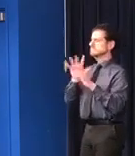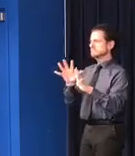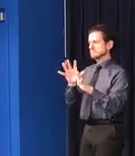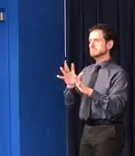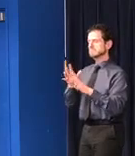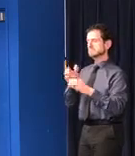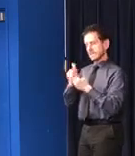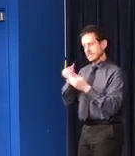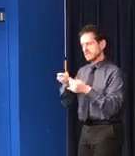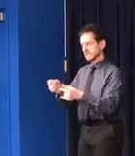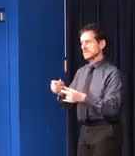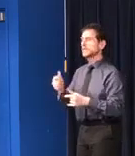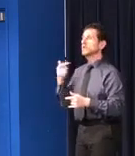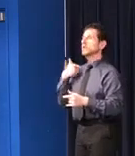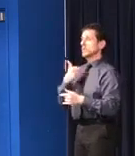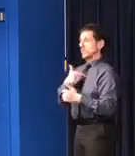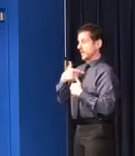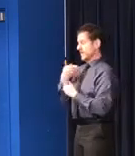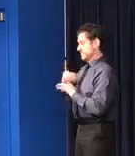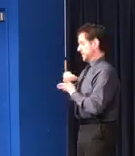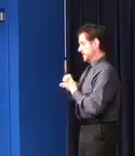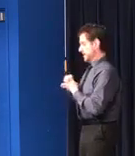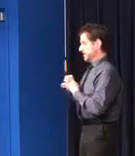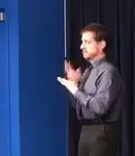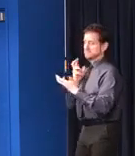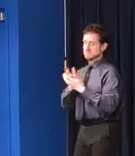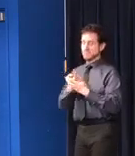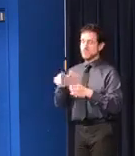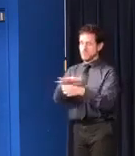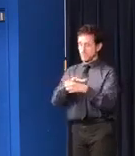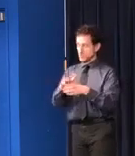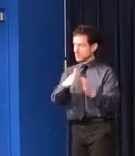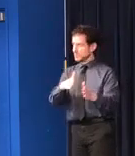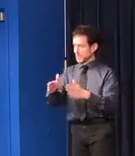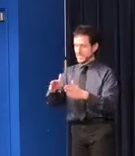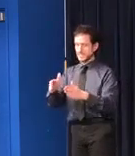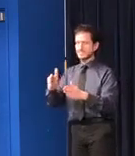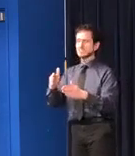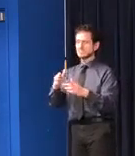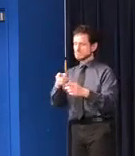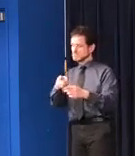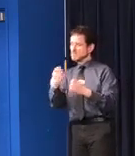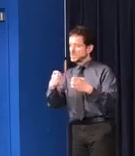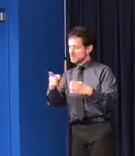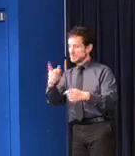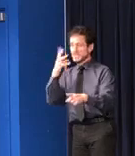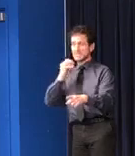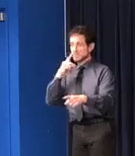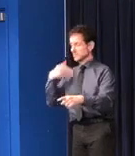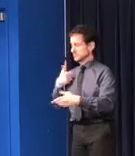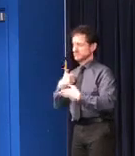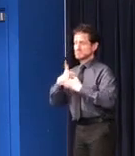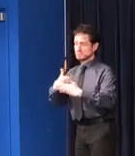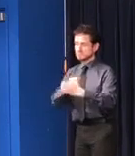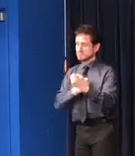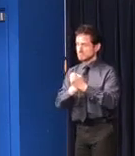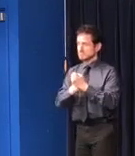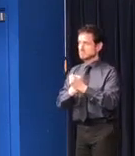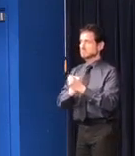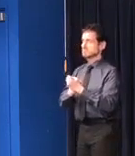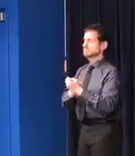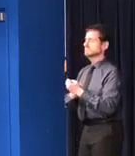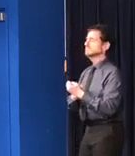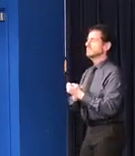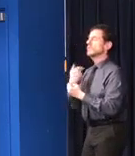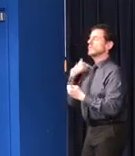of funds in collaboration with local planning efforts in response to this emergency. Through the COC, the federal government